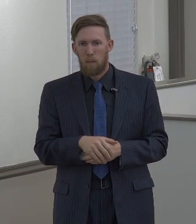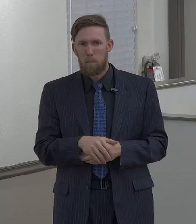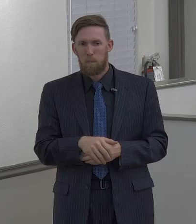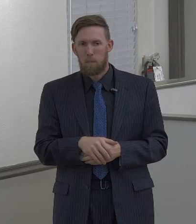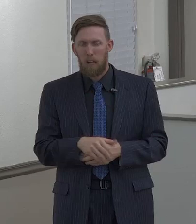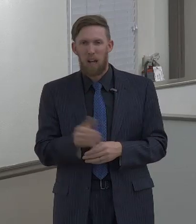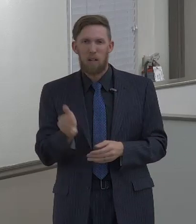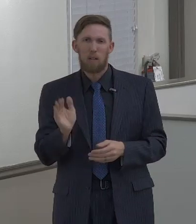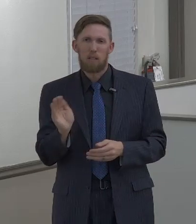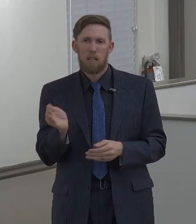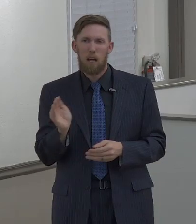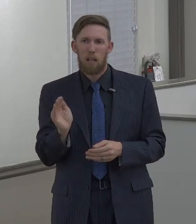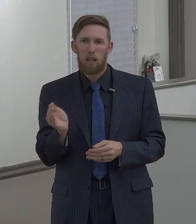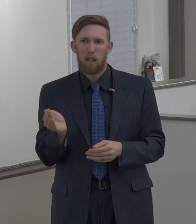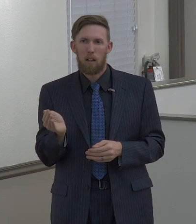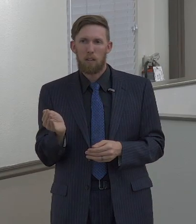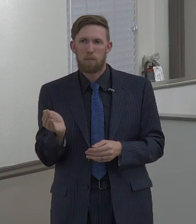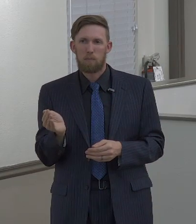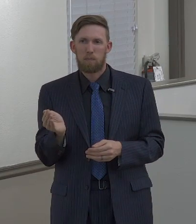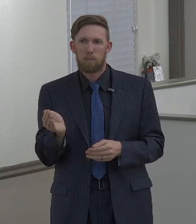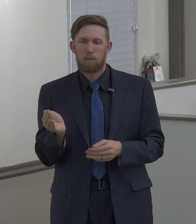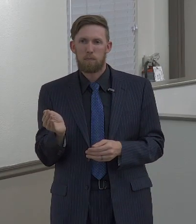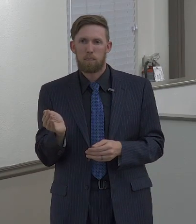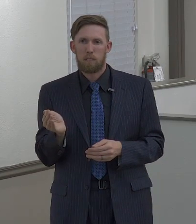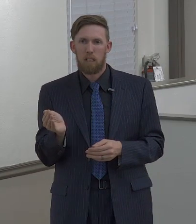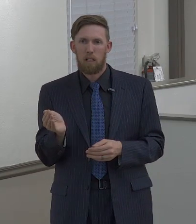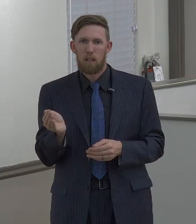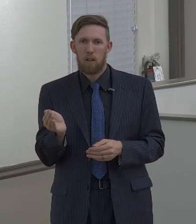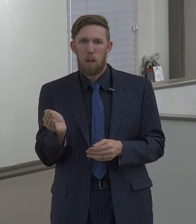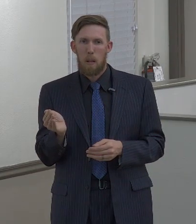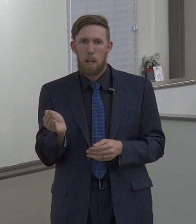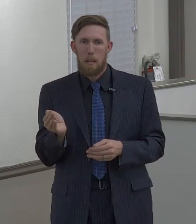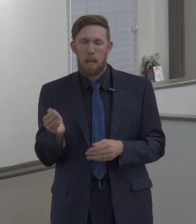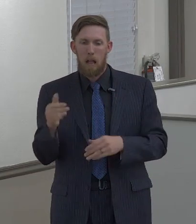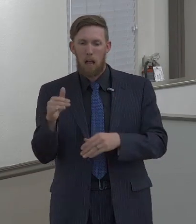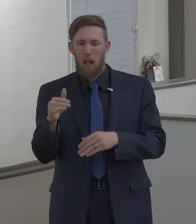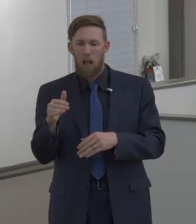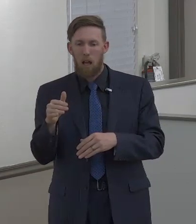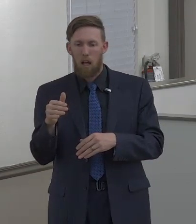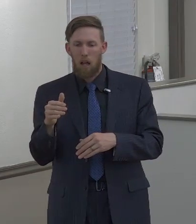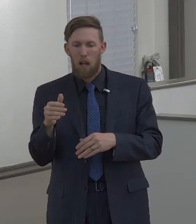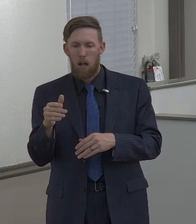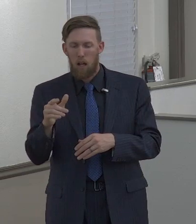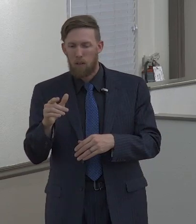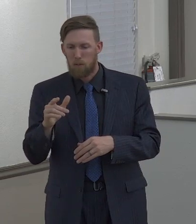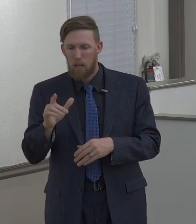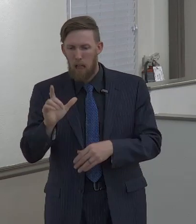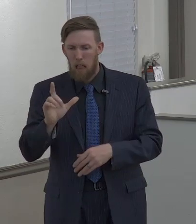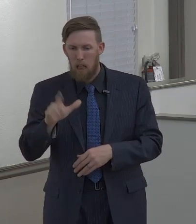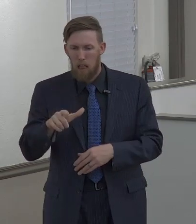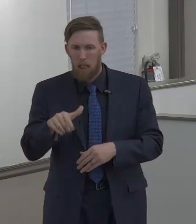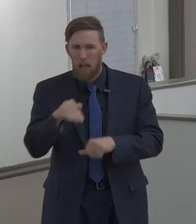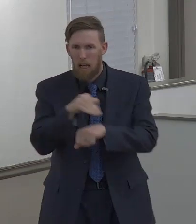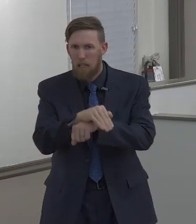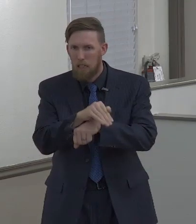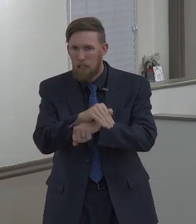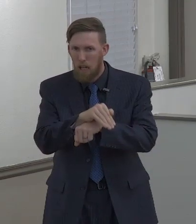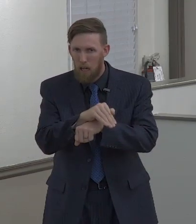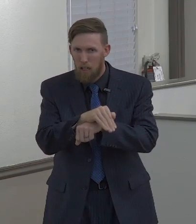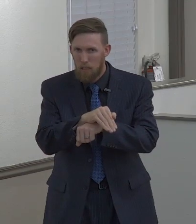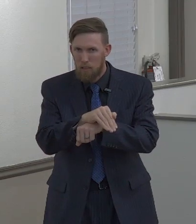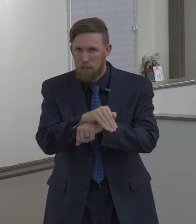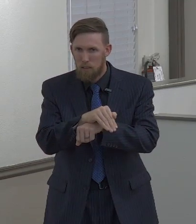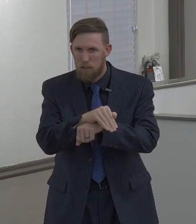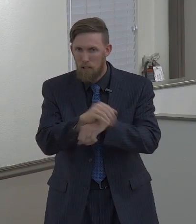all of the odd kind of things and they were talking about this adhesive that they had bought and one of the guys had a